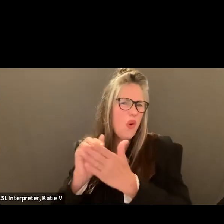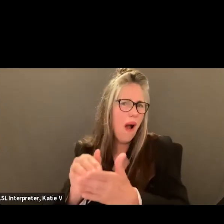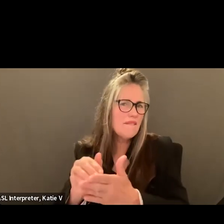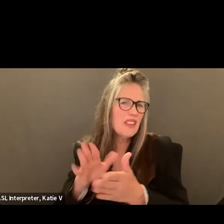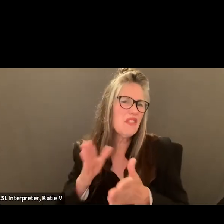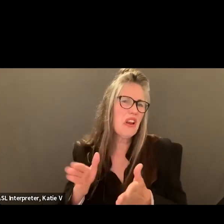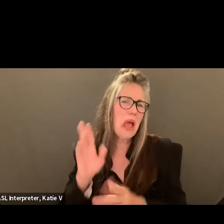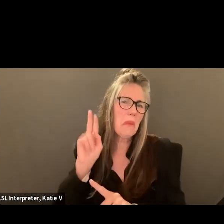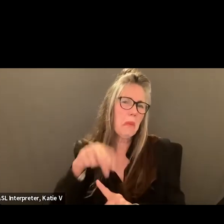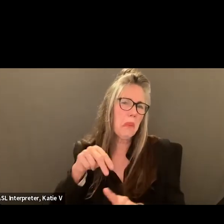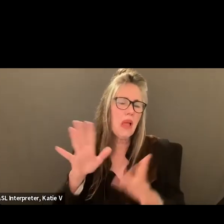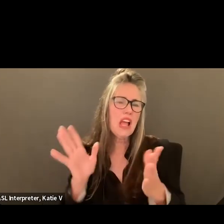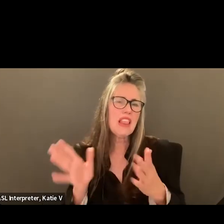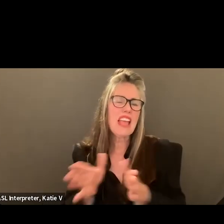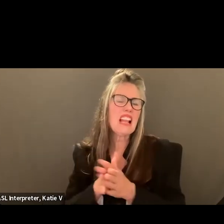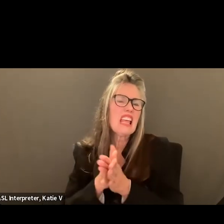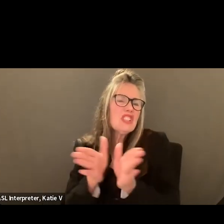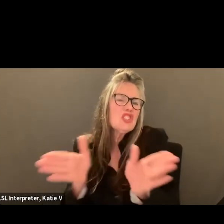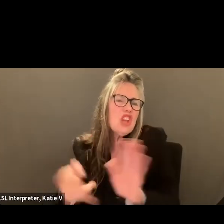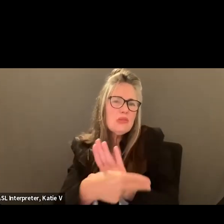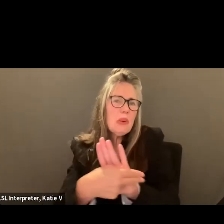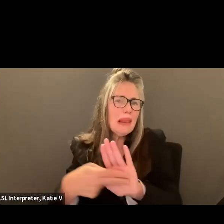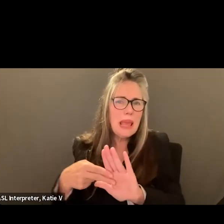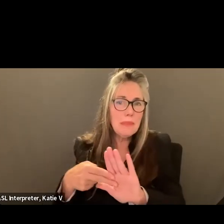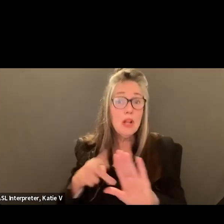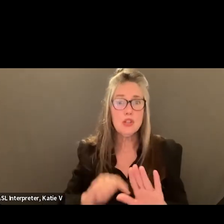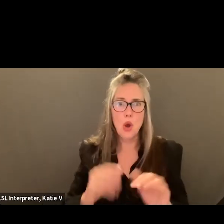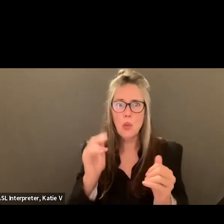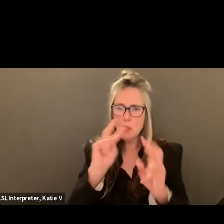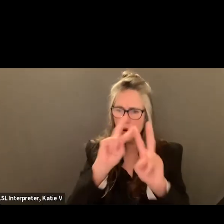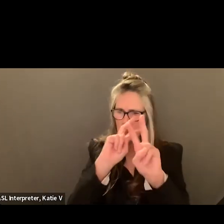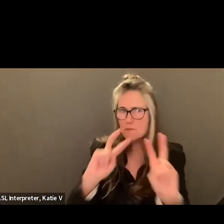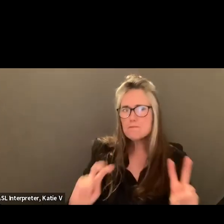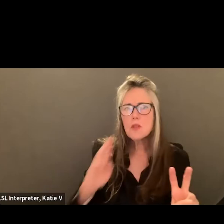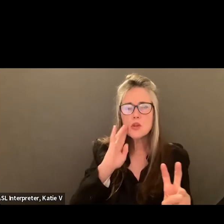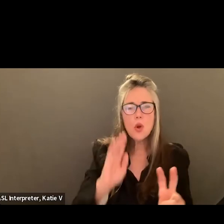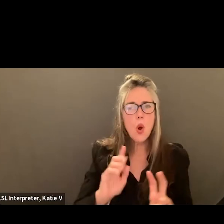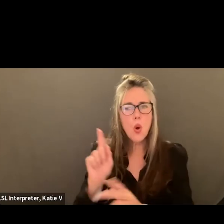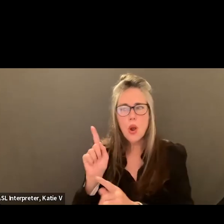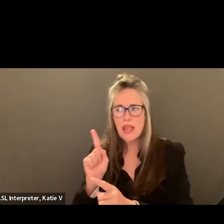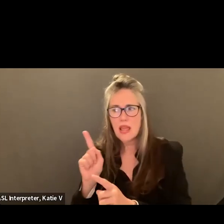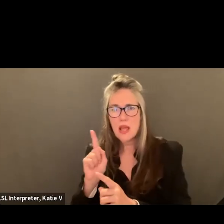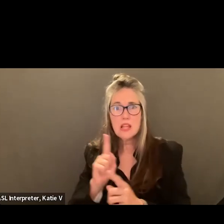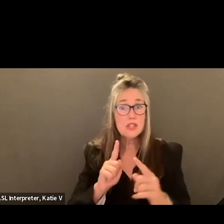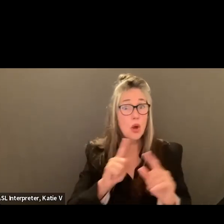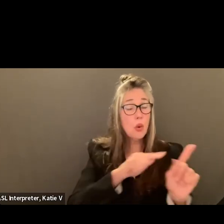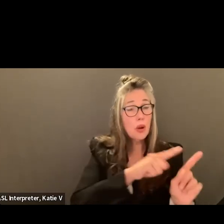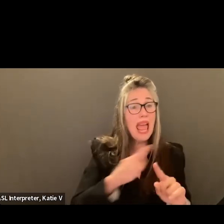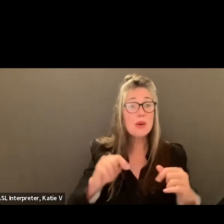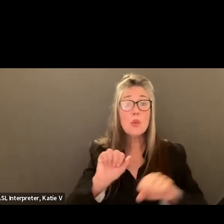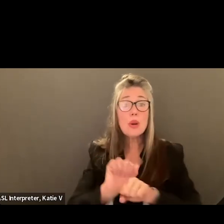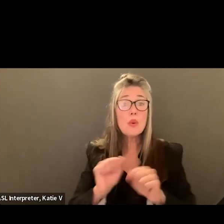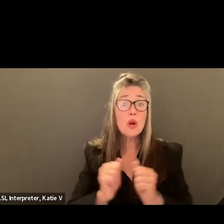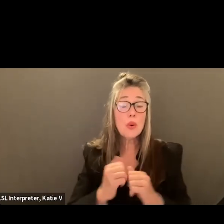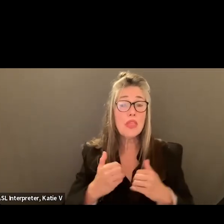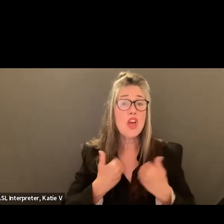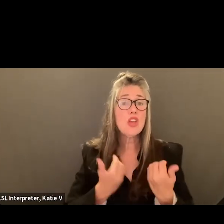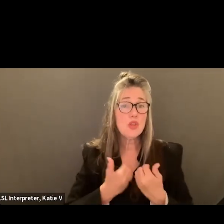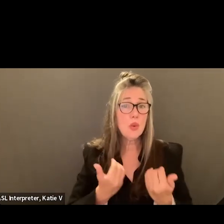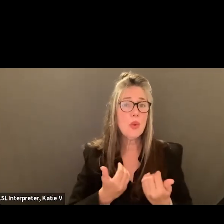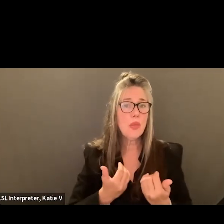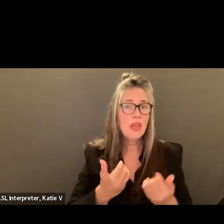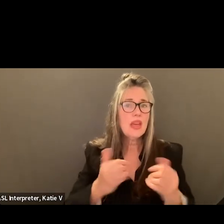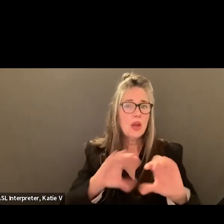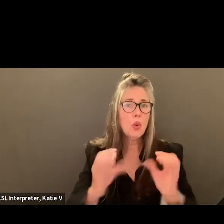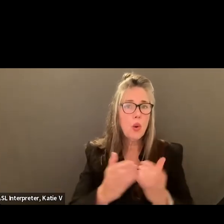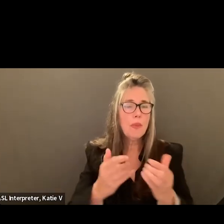what the needs of students. And so we met with YouthWell today and partnering with us on our MTSS and being a part of our district leadership team and